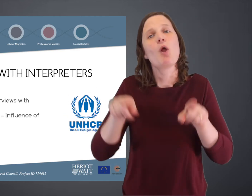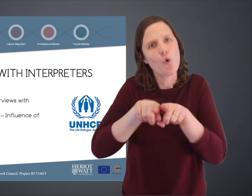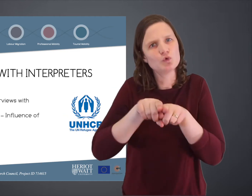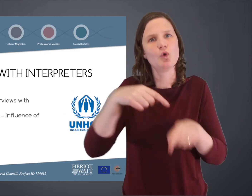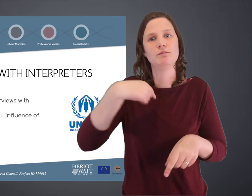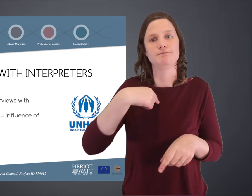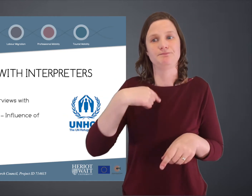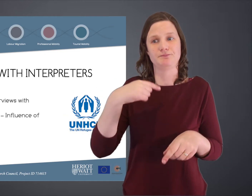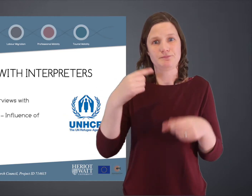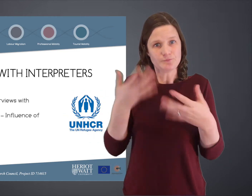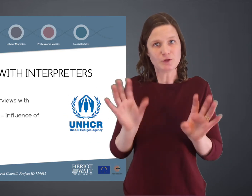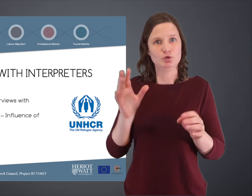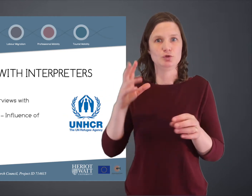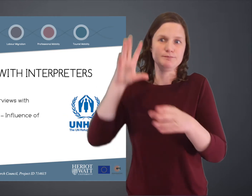how the interpreter worked, I don't know.